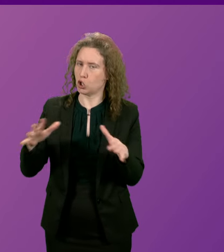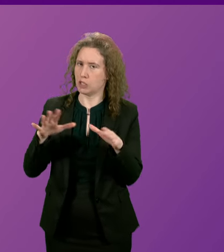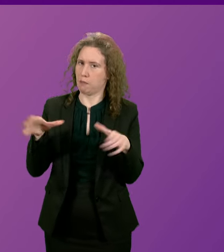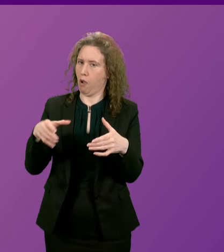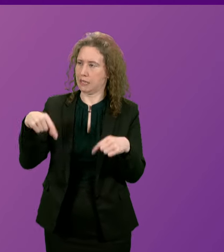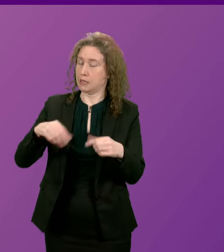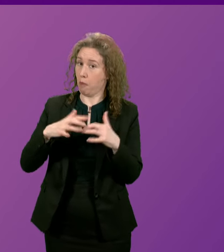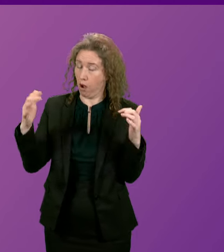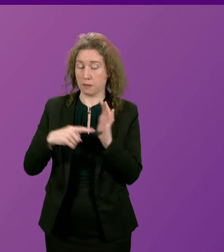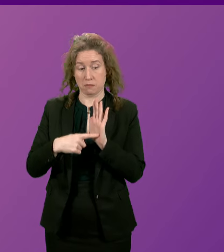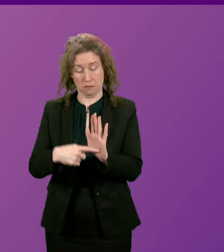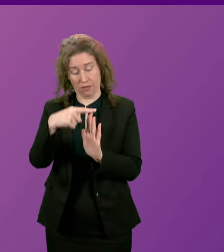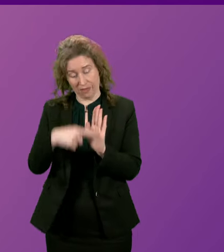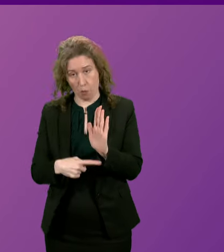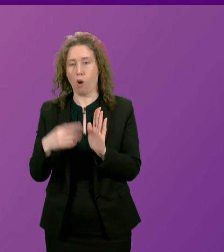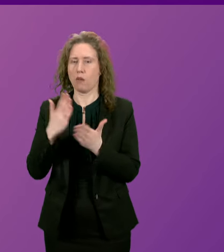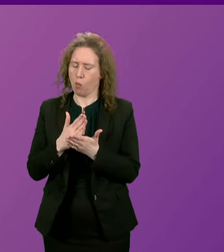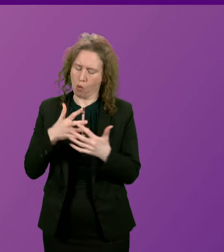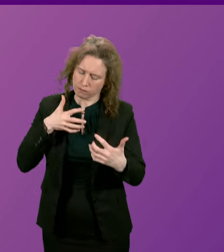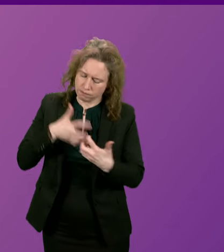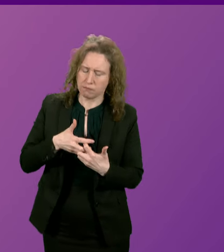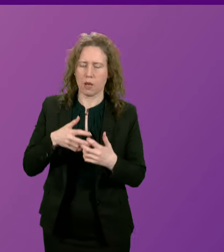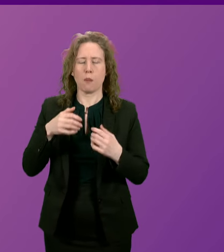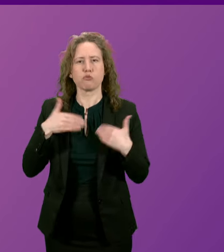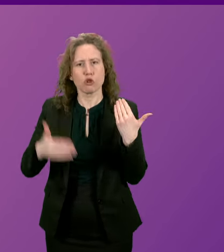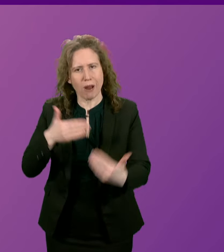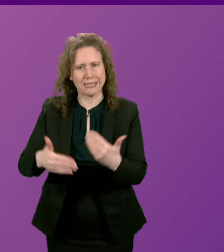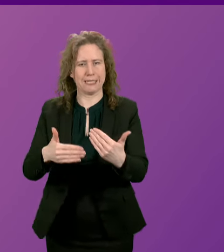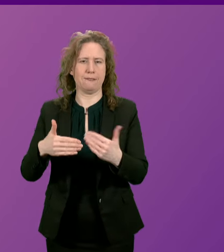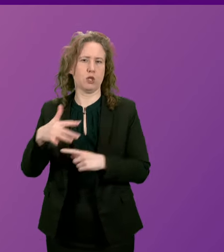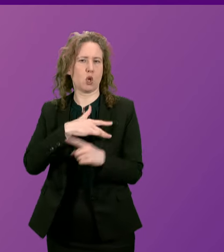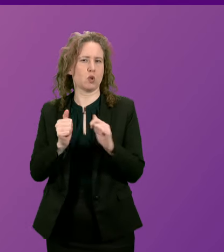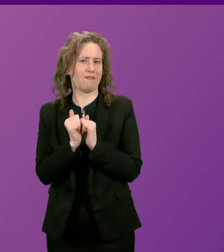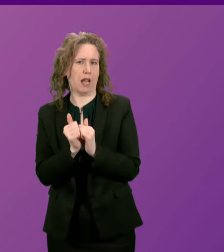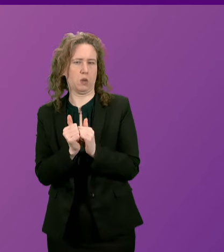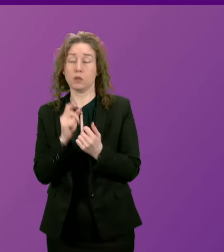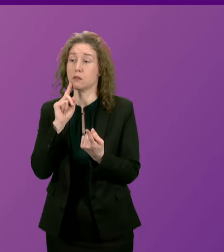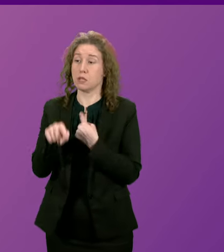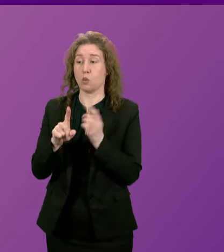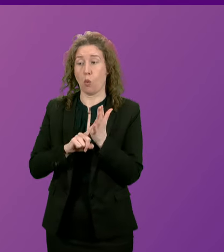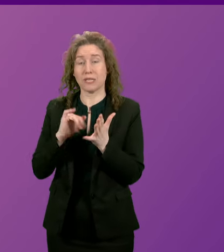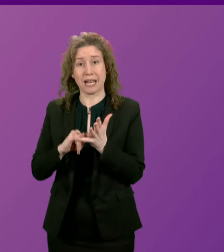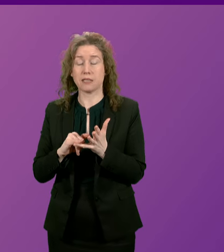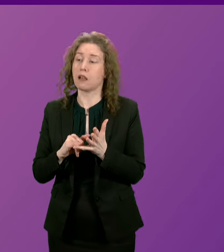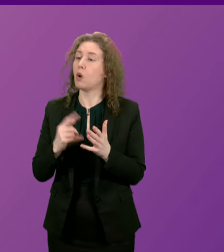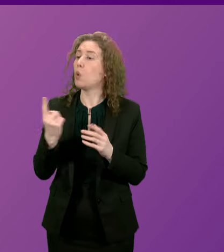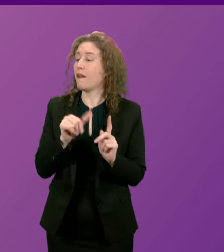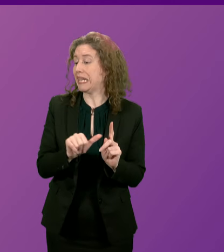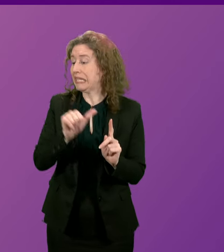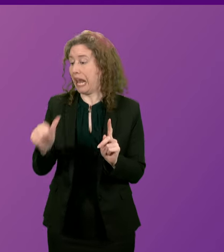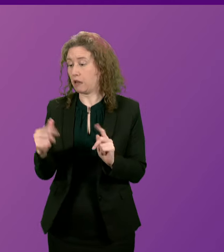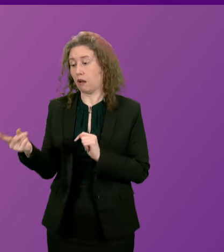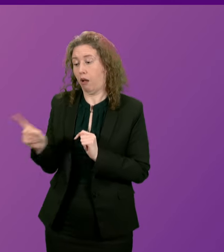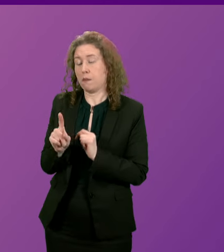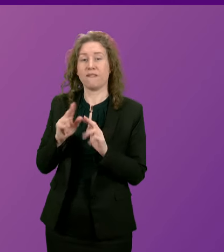parliament was one that was rooted in progressive social values. So I would say to Lorna Slater of course it will be for my successor to come to this